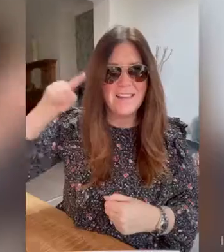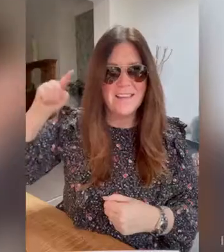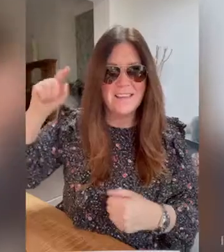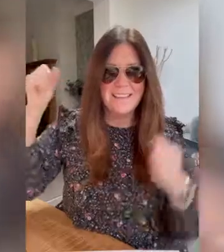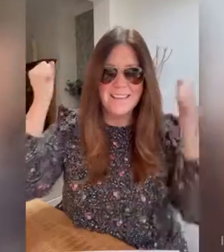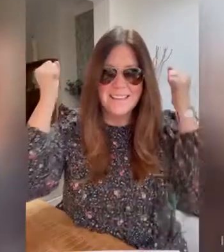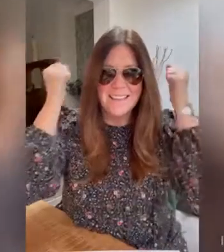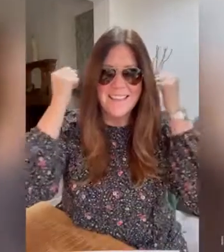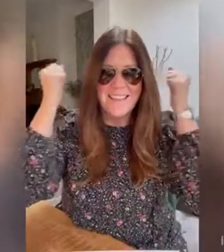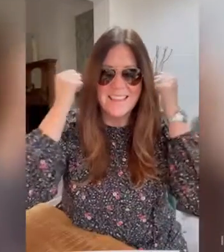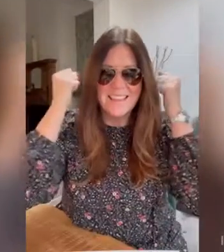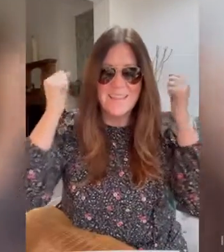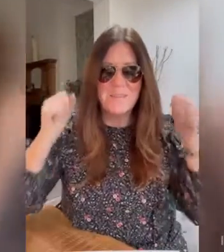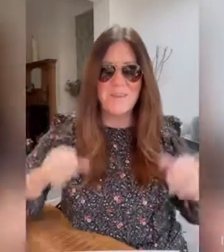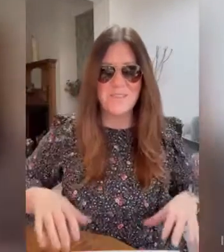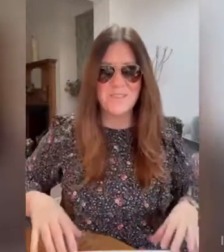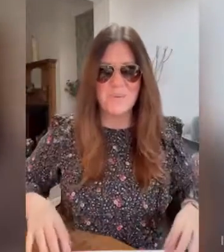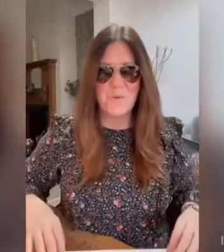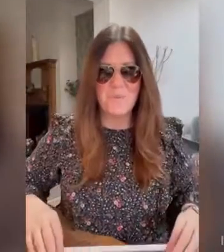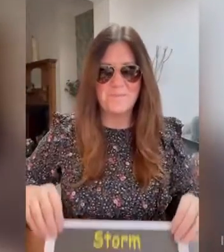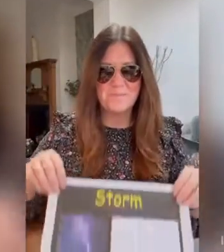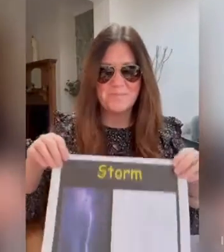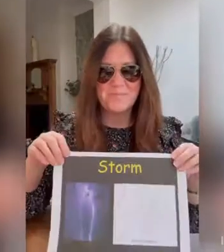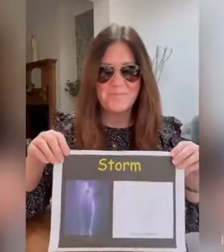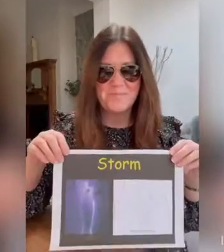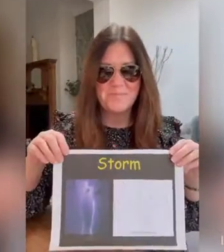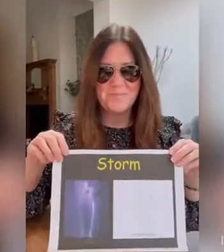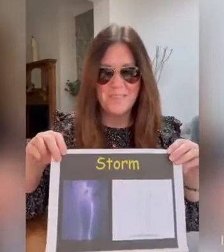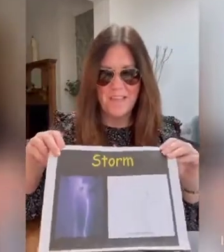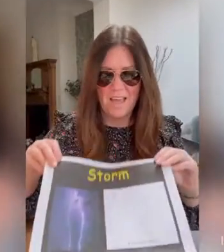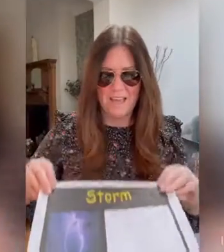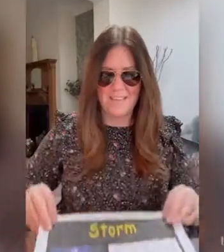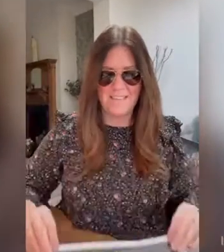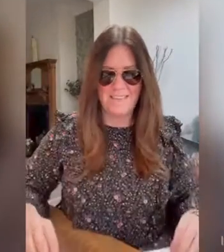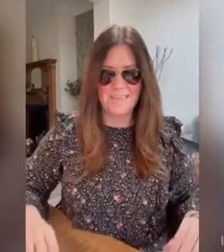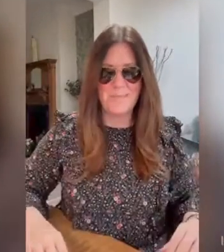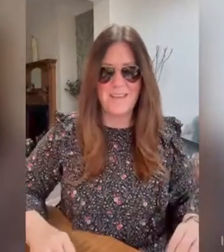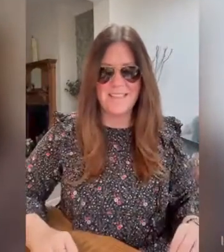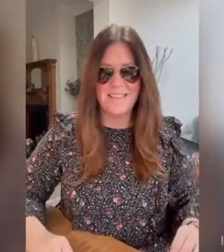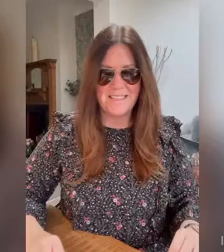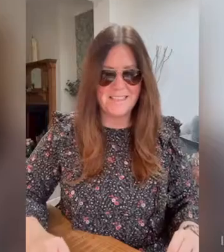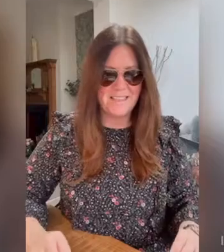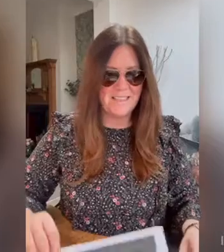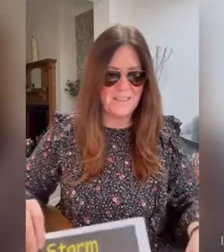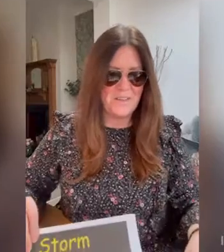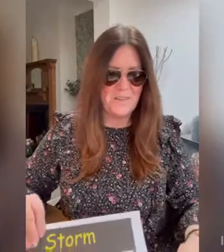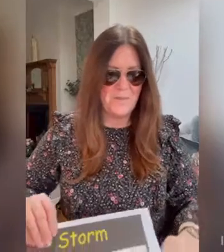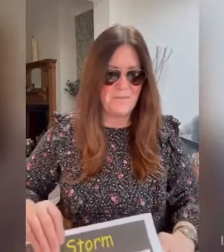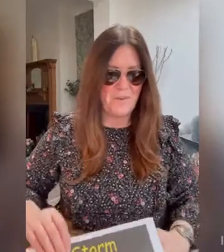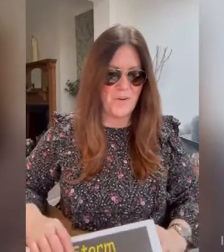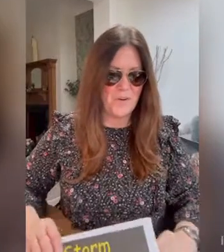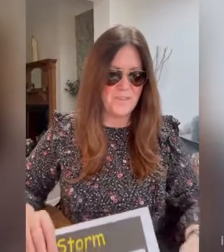and thunder makes storm. Storm. Okay so let's practice. We've got